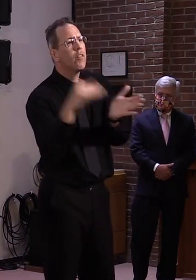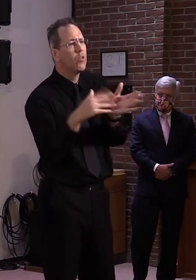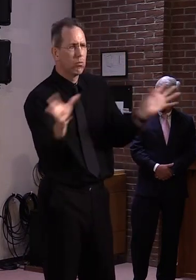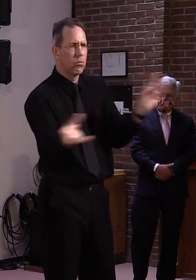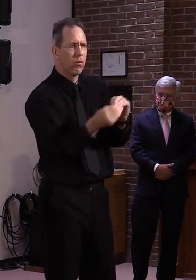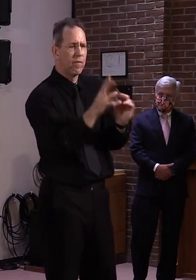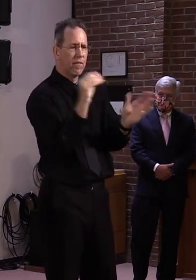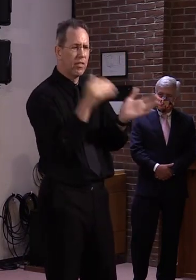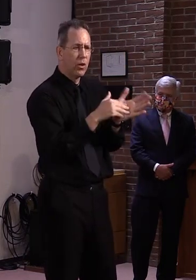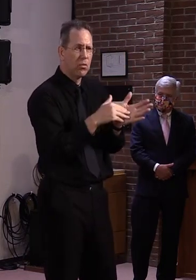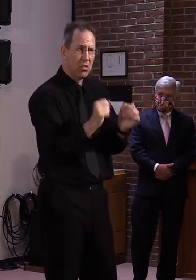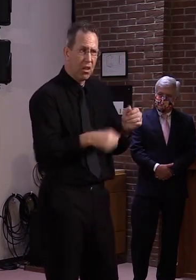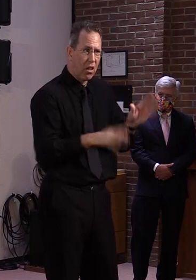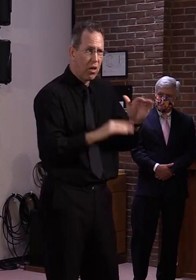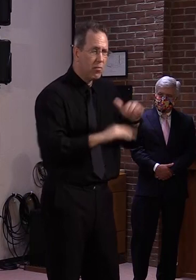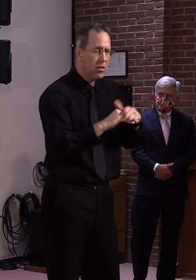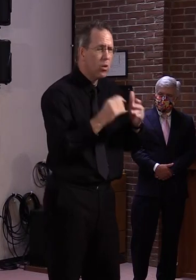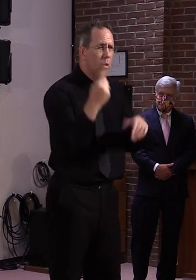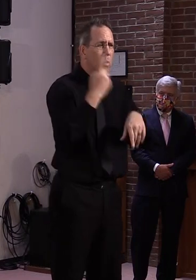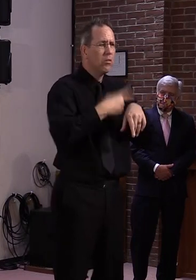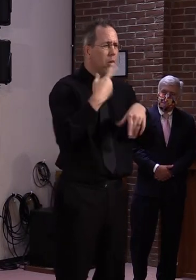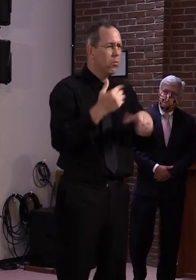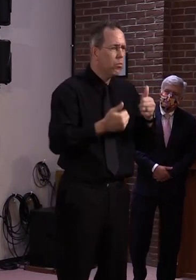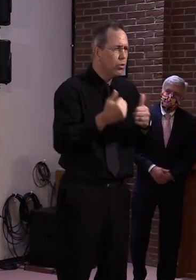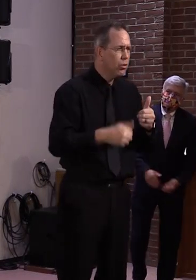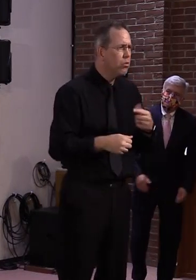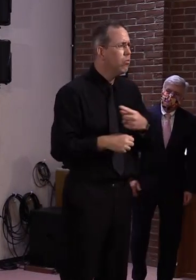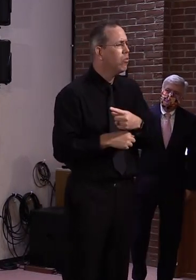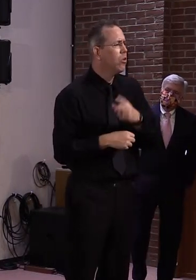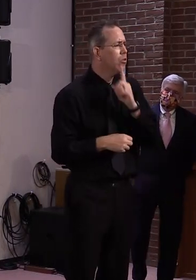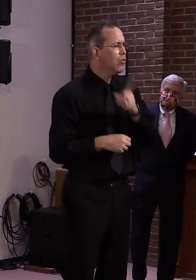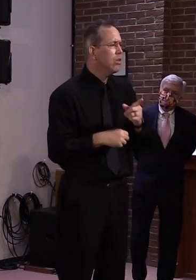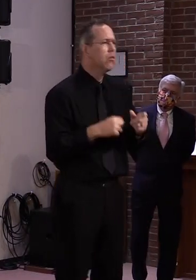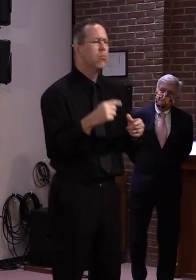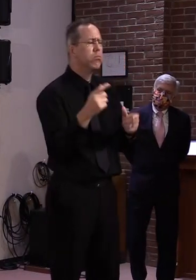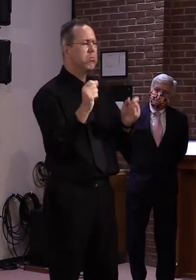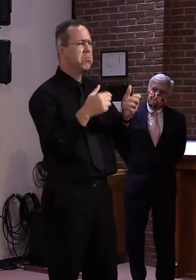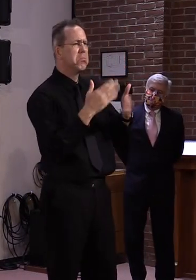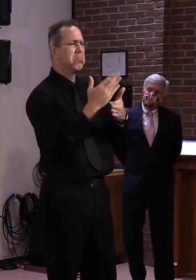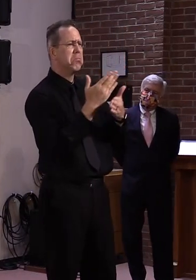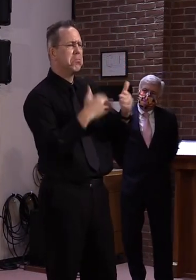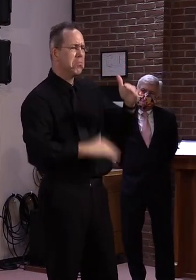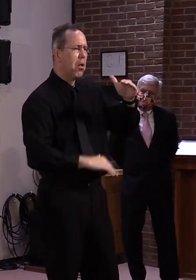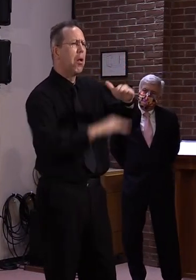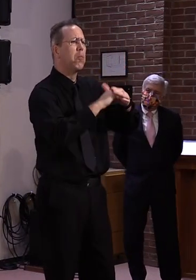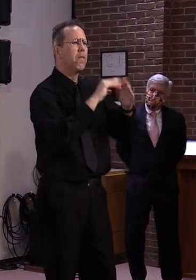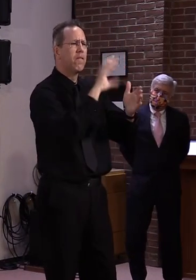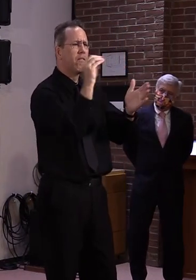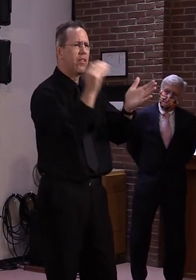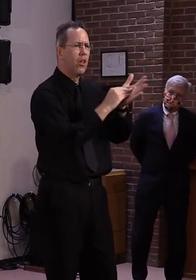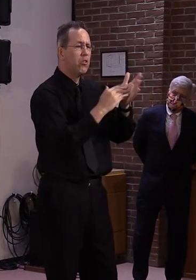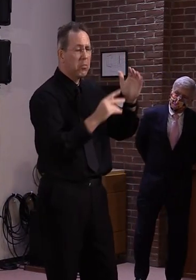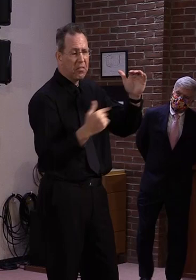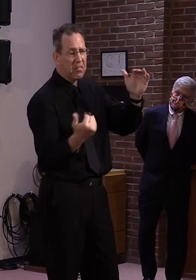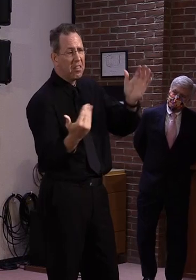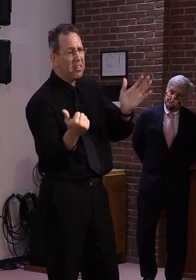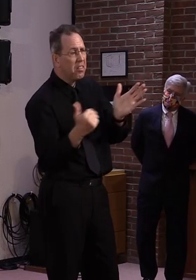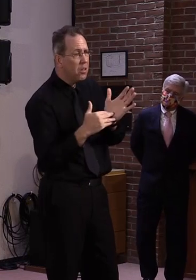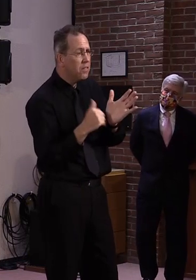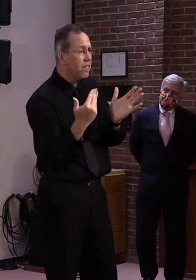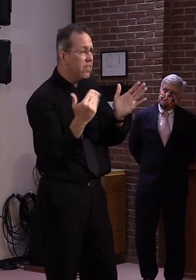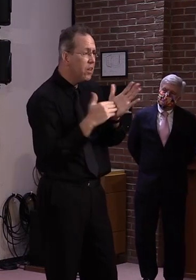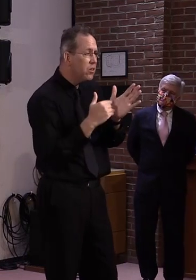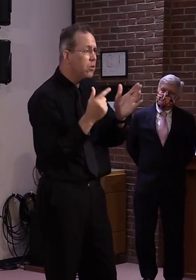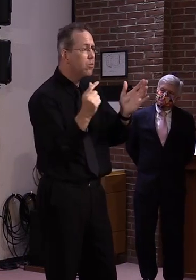irrespective. So it's basically the formula is revenue times 10%, but with a maximum of $50,000.